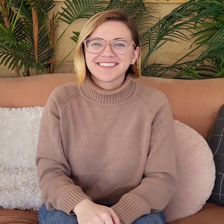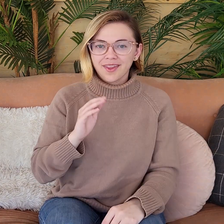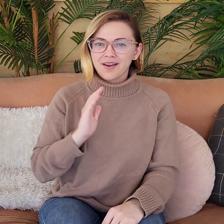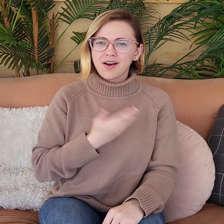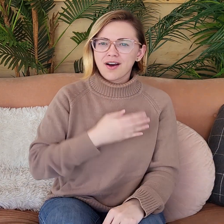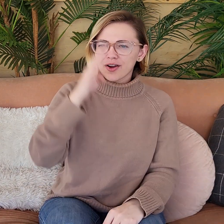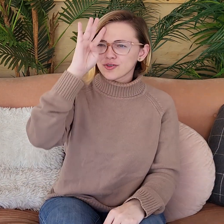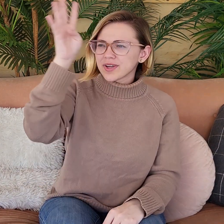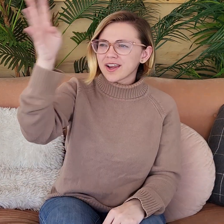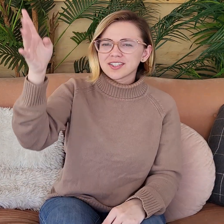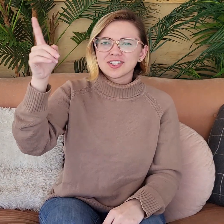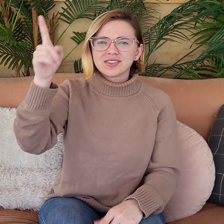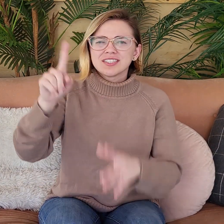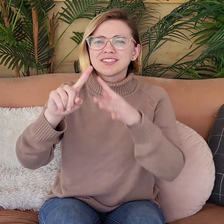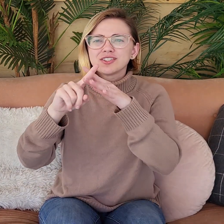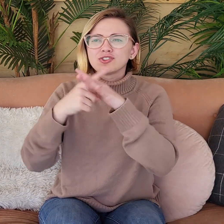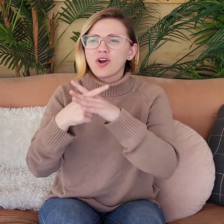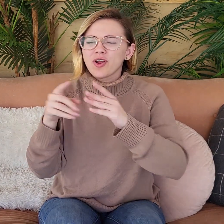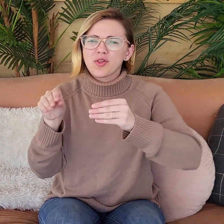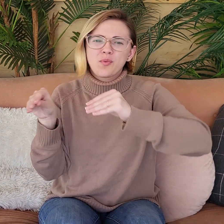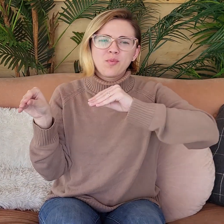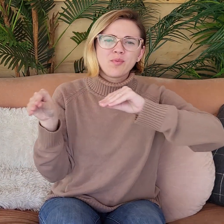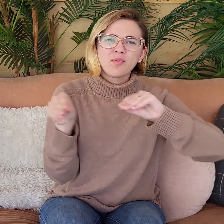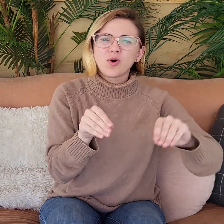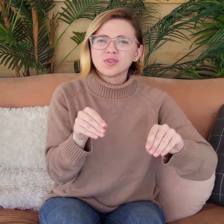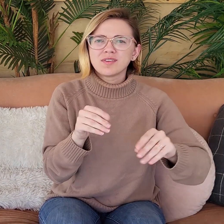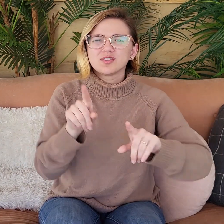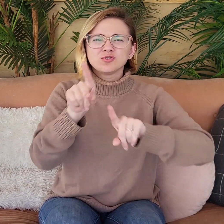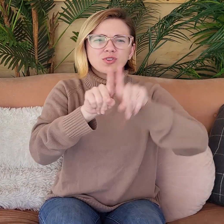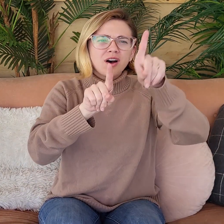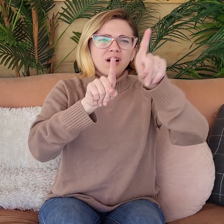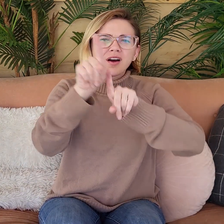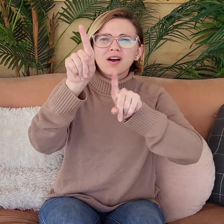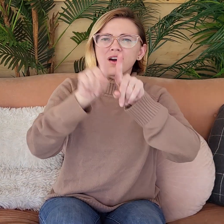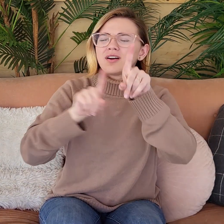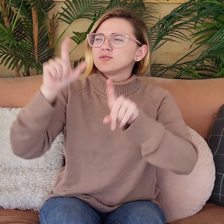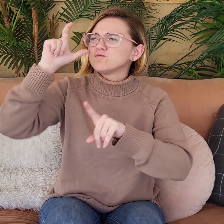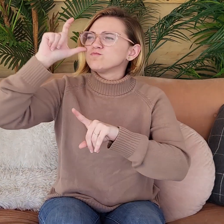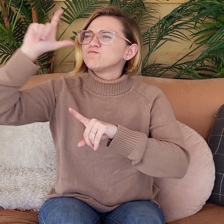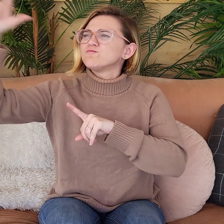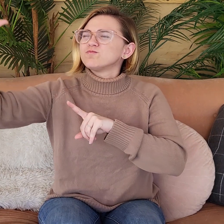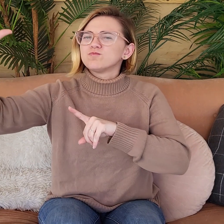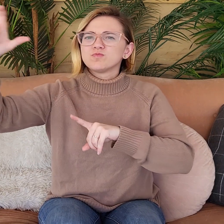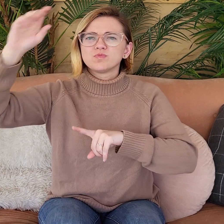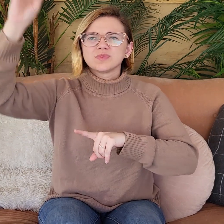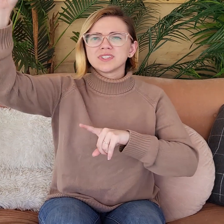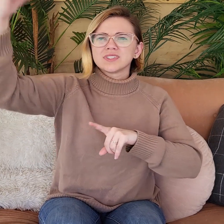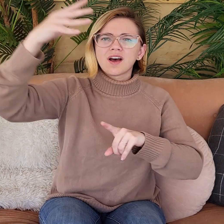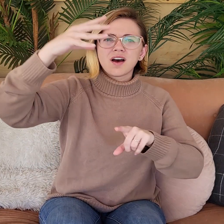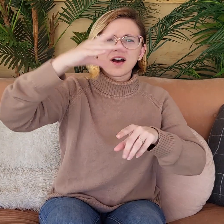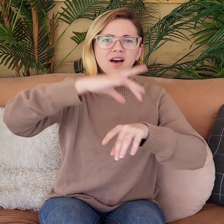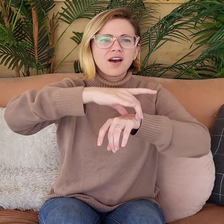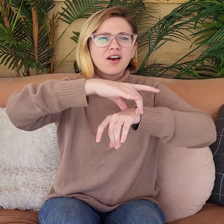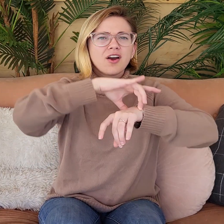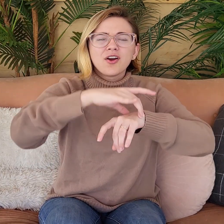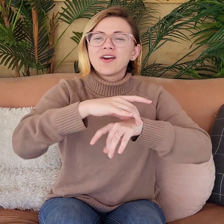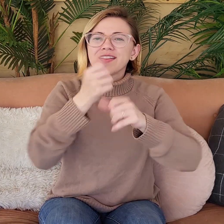that. So our creator, he set everything into motion. The stars, the moon, the